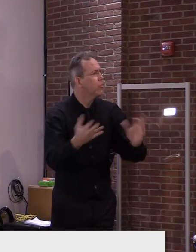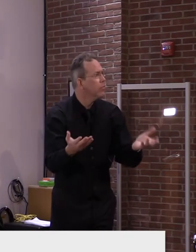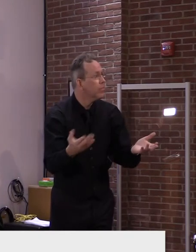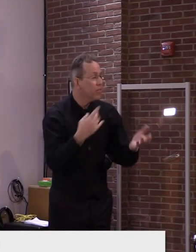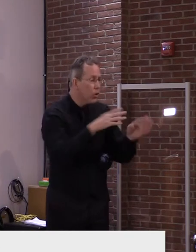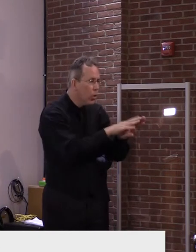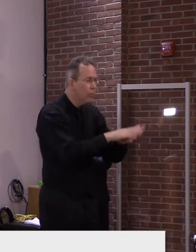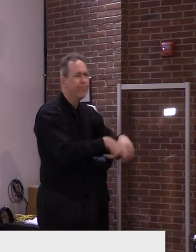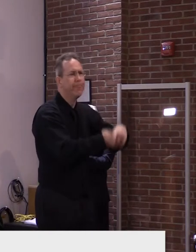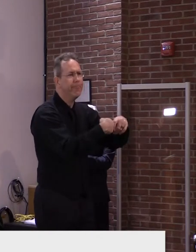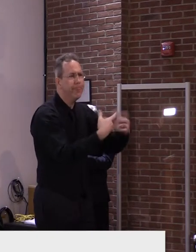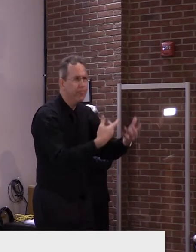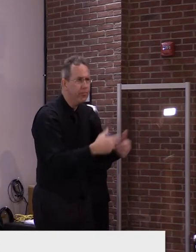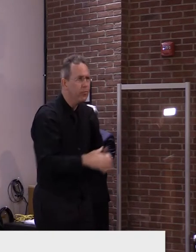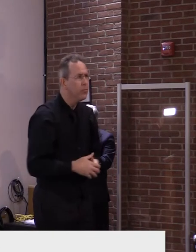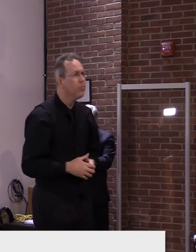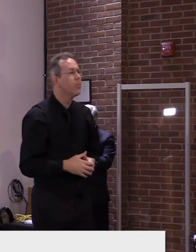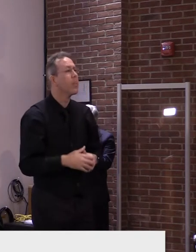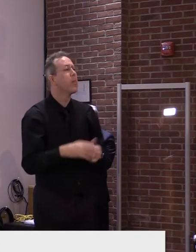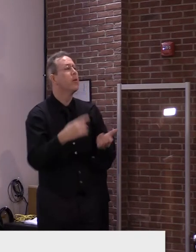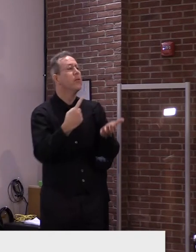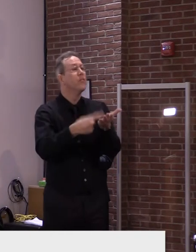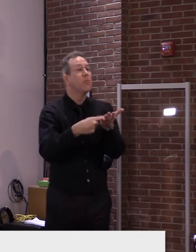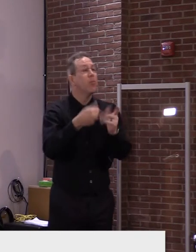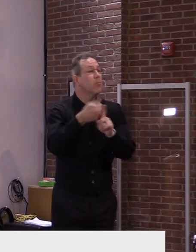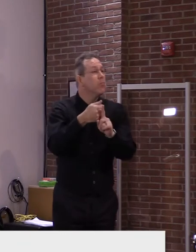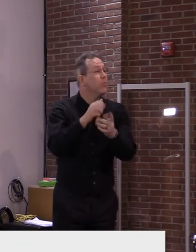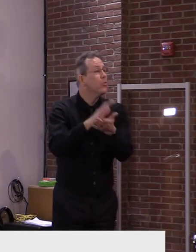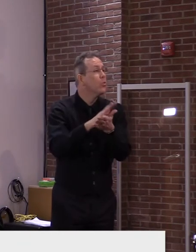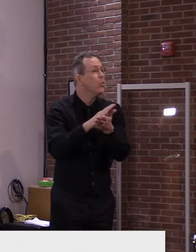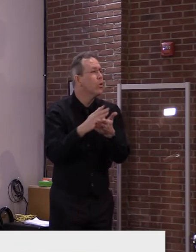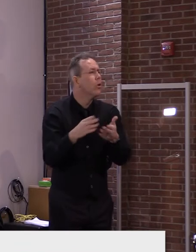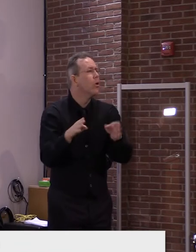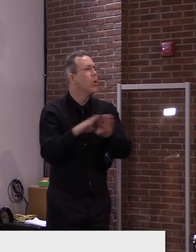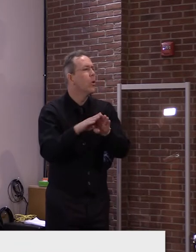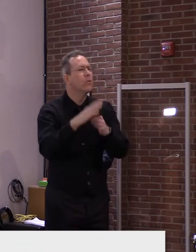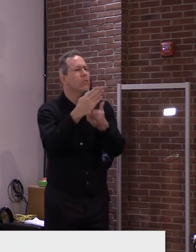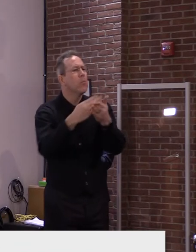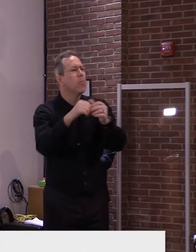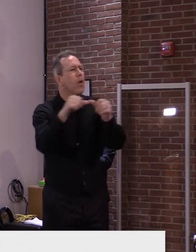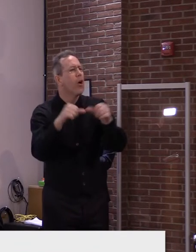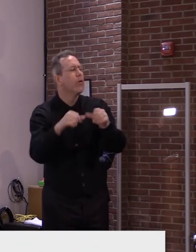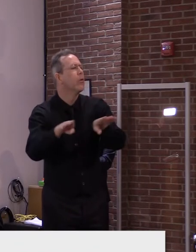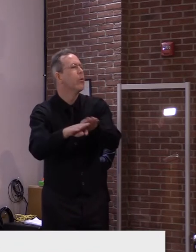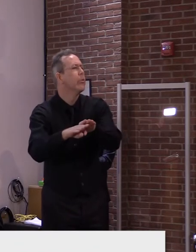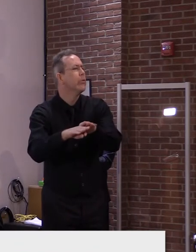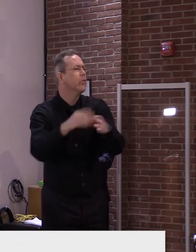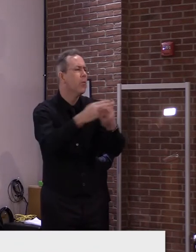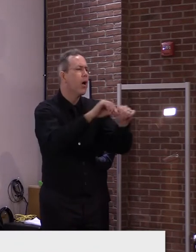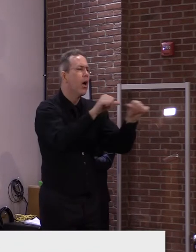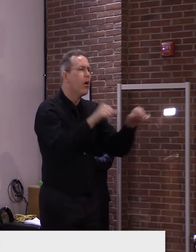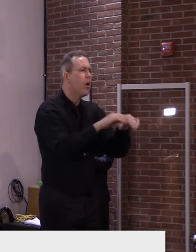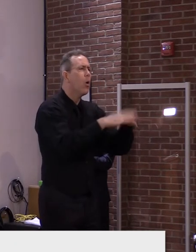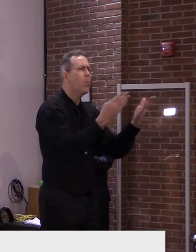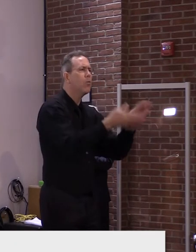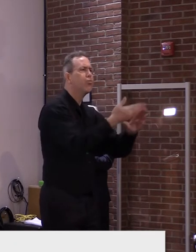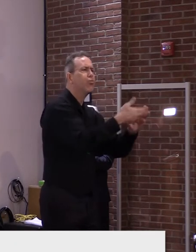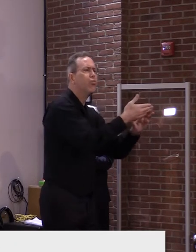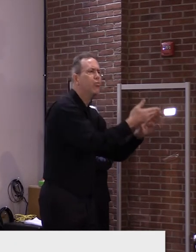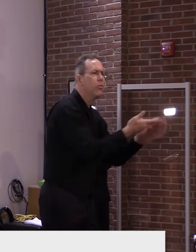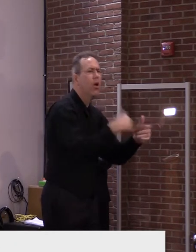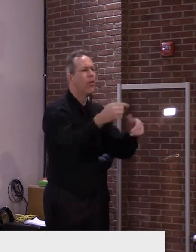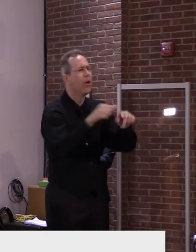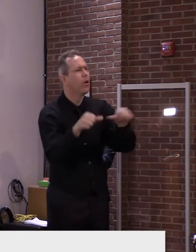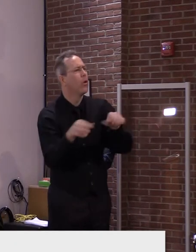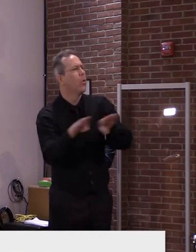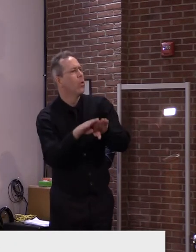to, uh, logistical concerns, not necessarily directly related to the virus, but still held athletic competition. So, you know, again, just to give